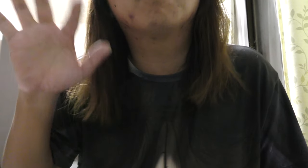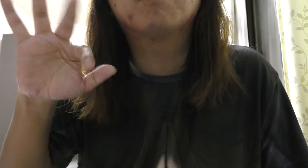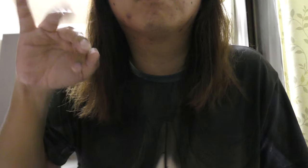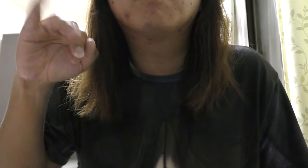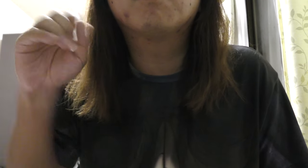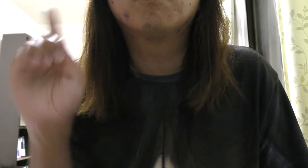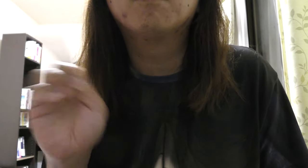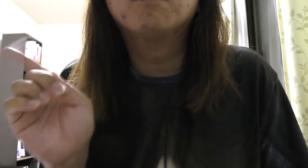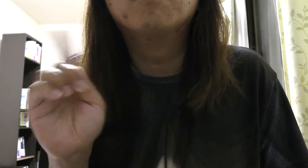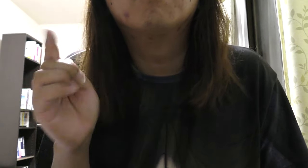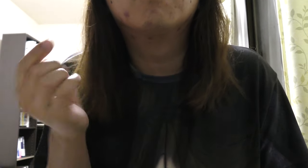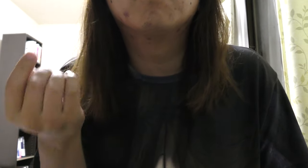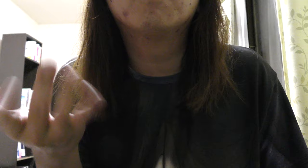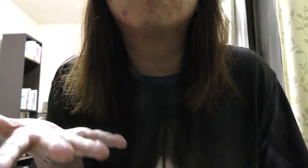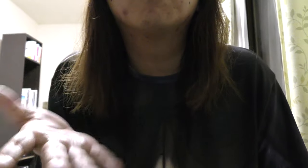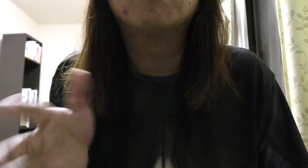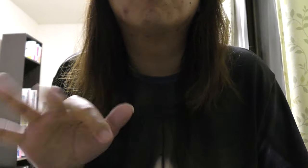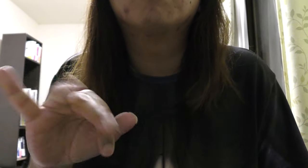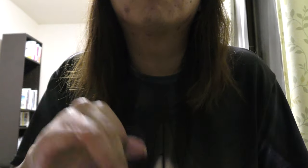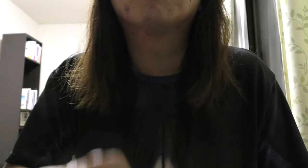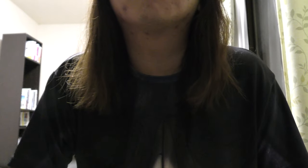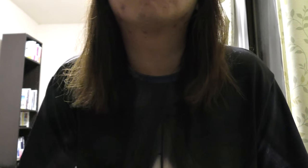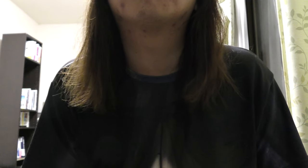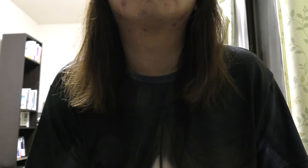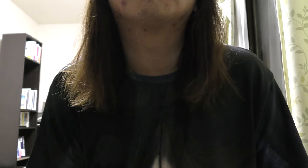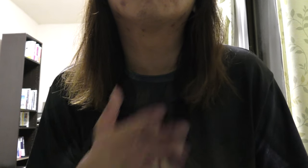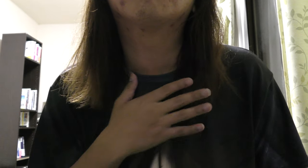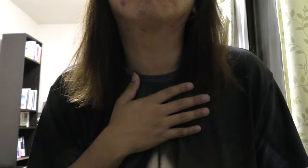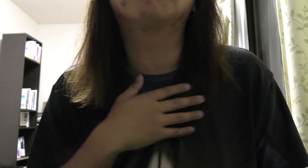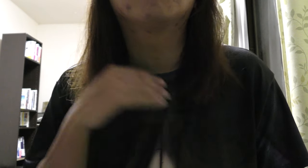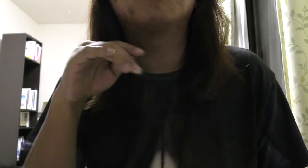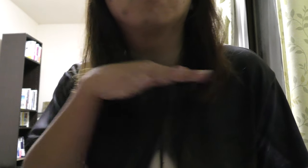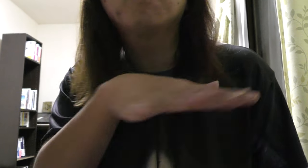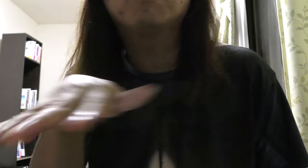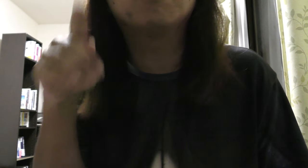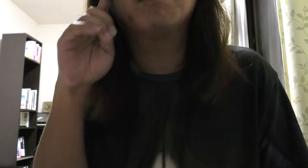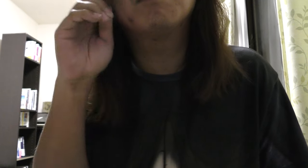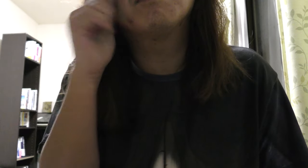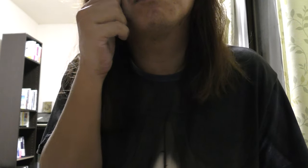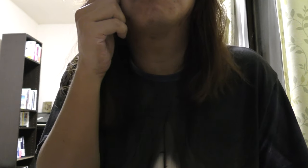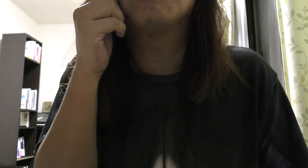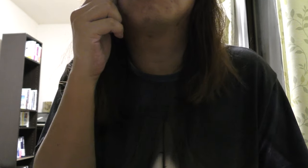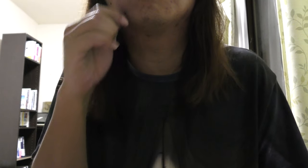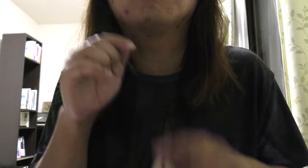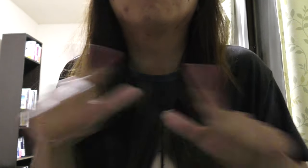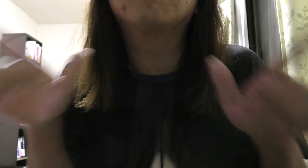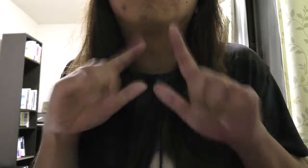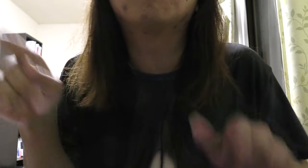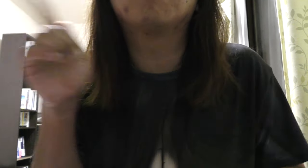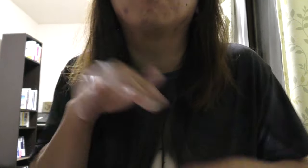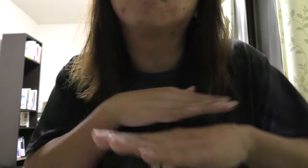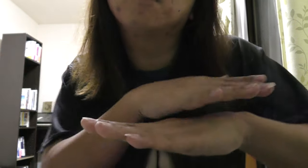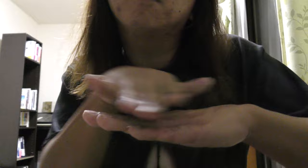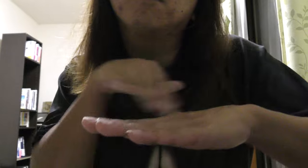heaven If love is right Crucify me